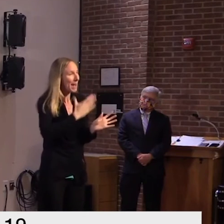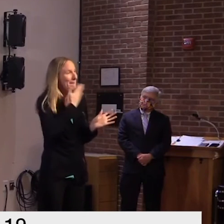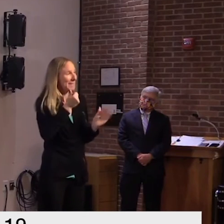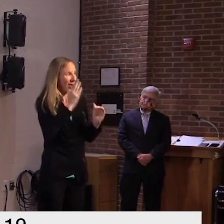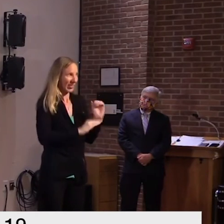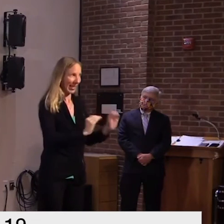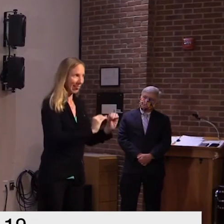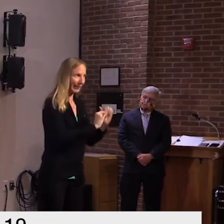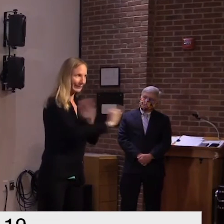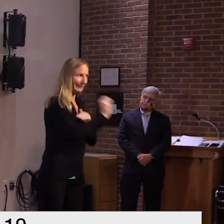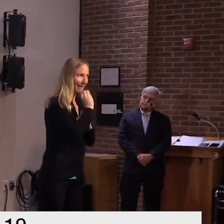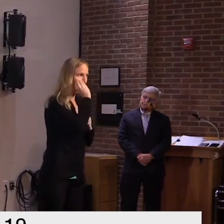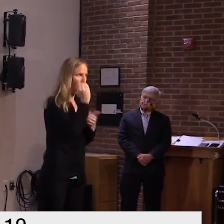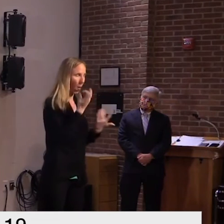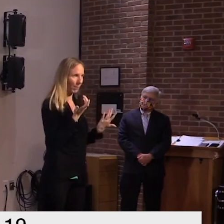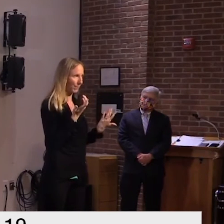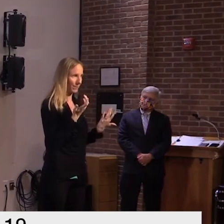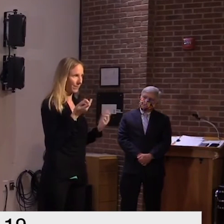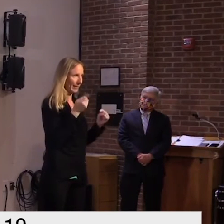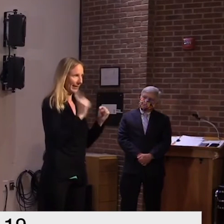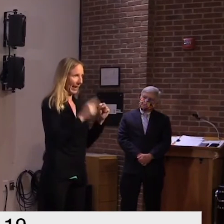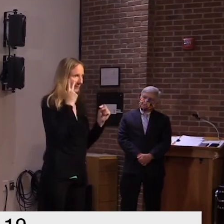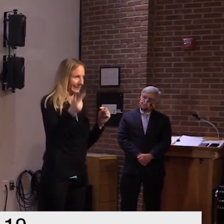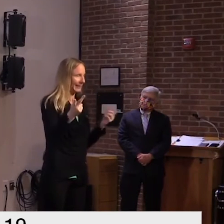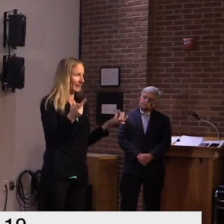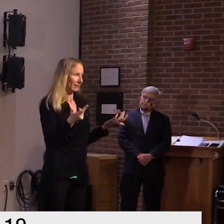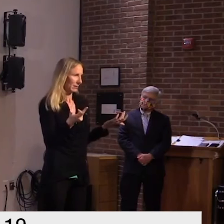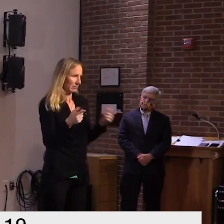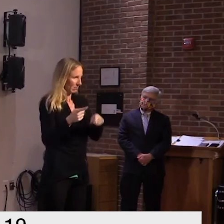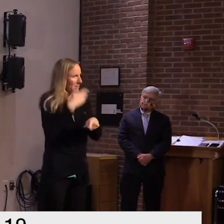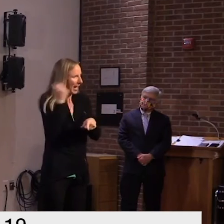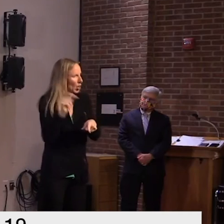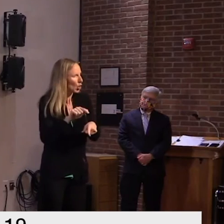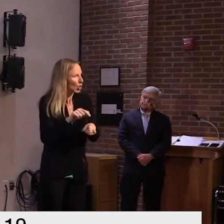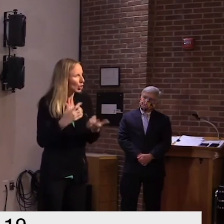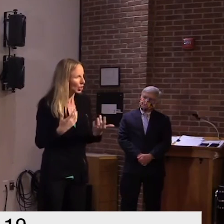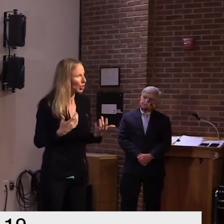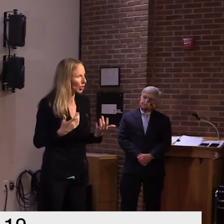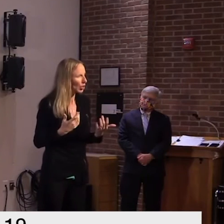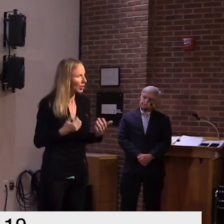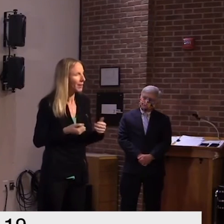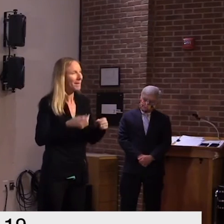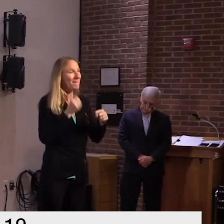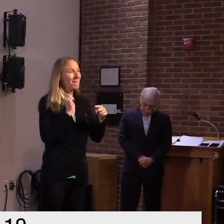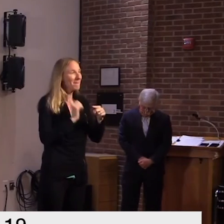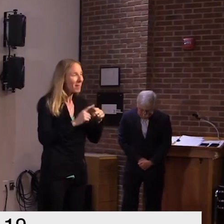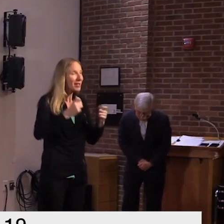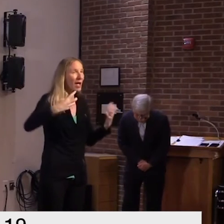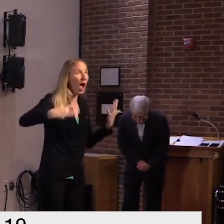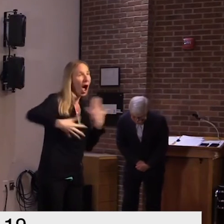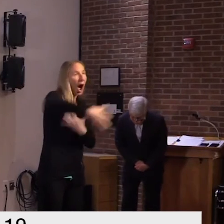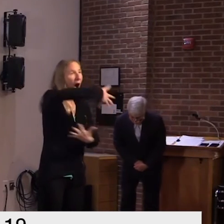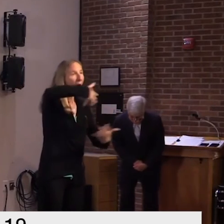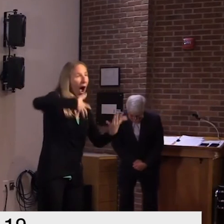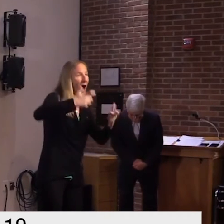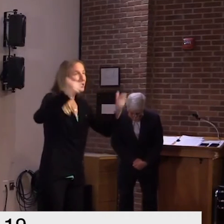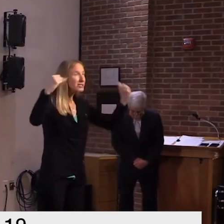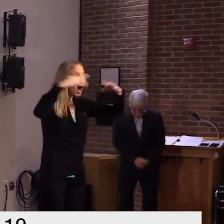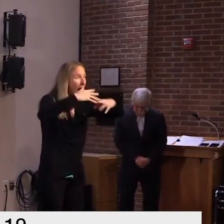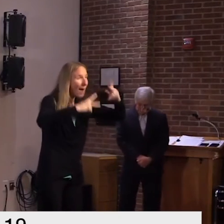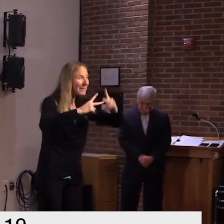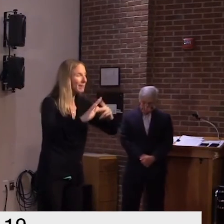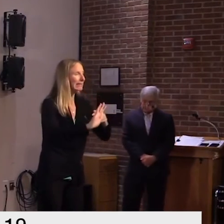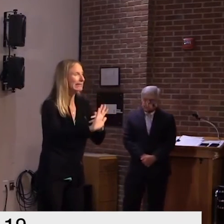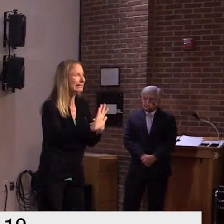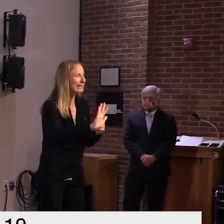the opportunity to see them up front keep your social circles small that